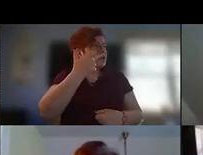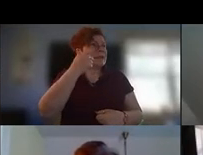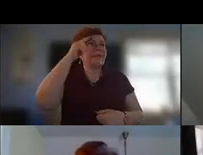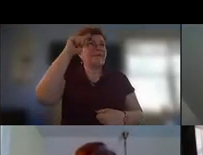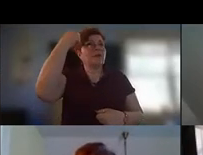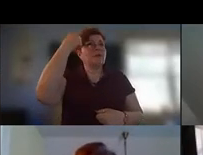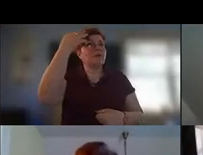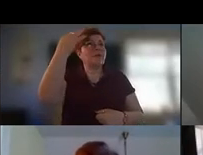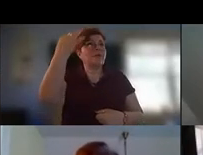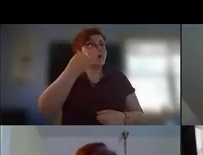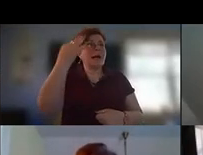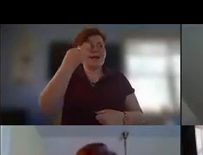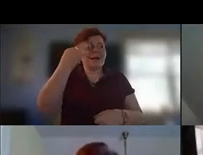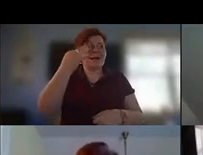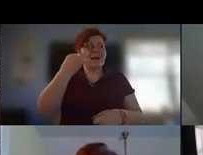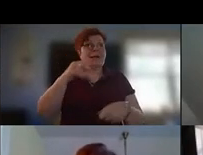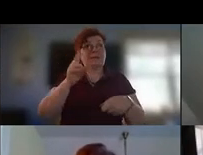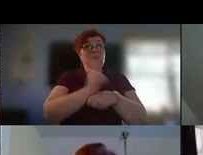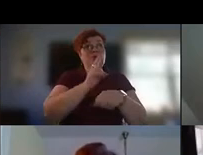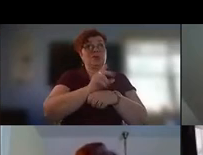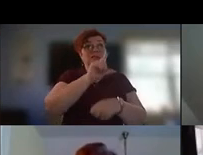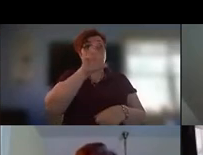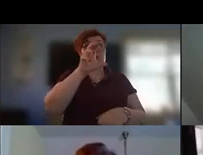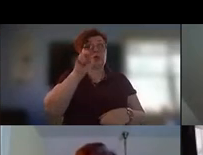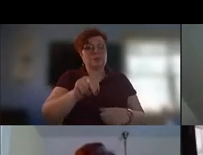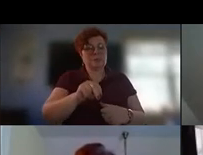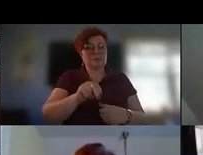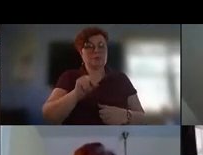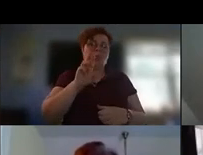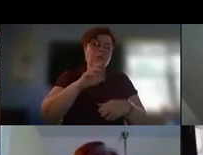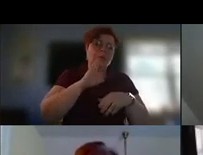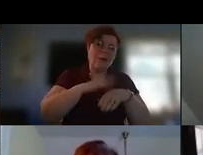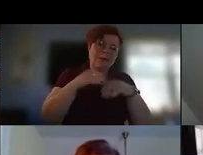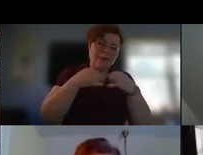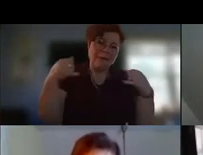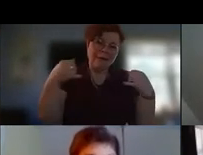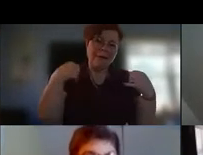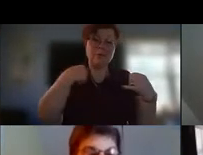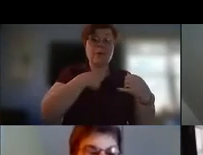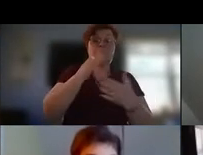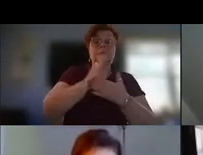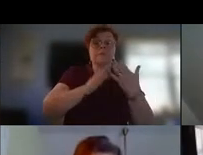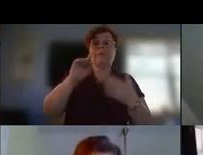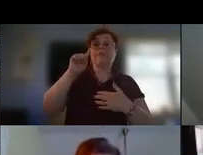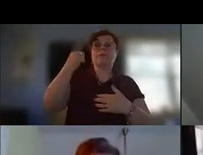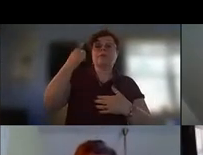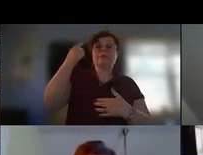on zoom or online we have some first fridays on vimeo